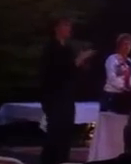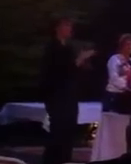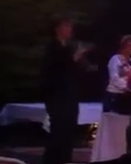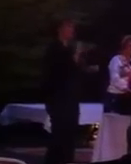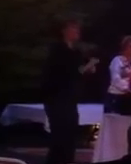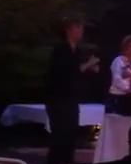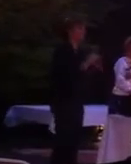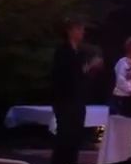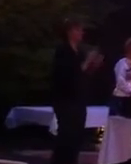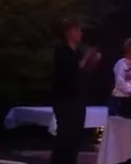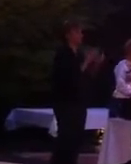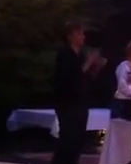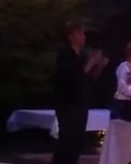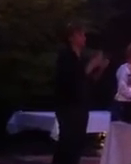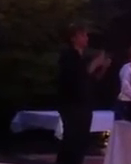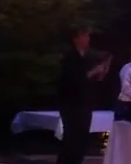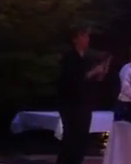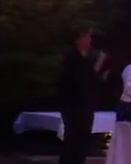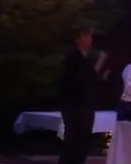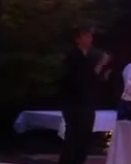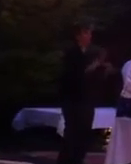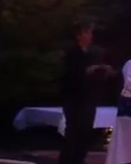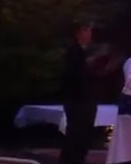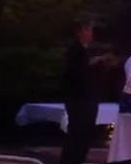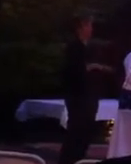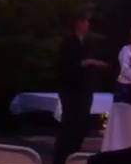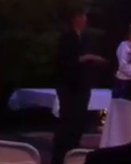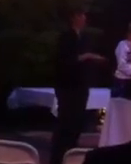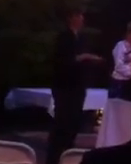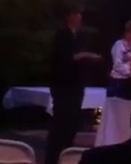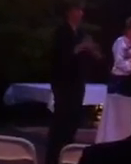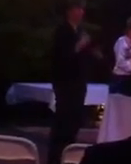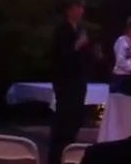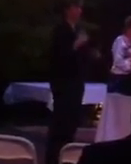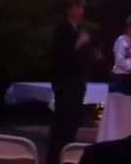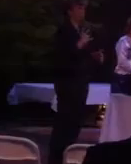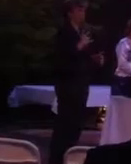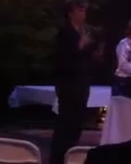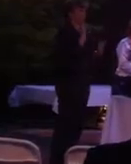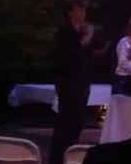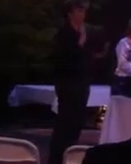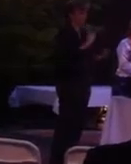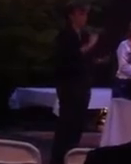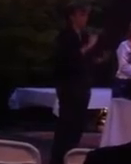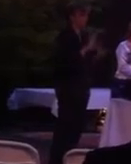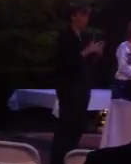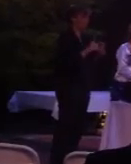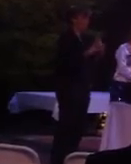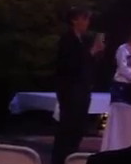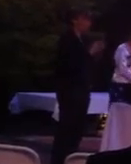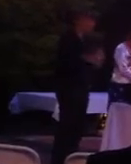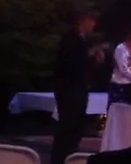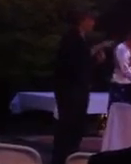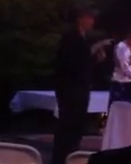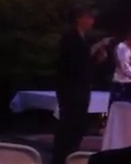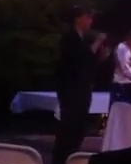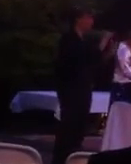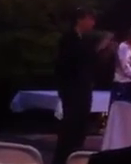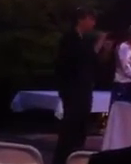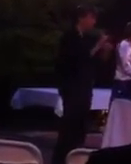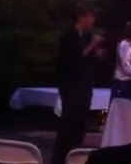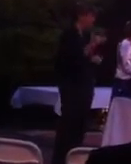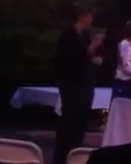to the multiple populations of this valley. I am so deeply grateful to be among you to be a colleague